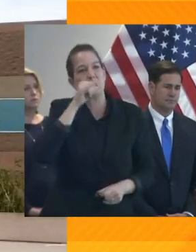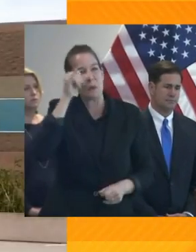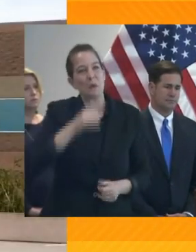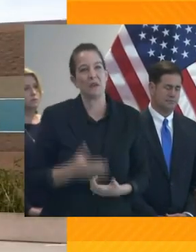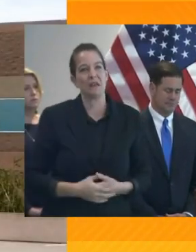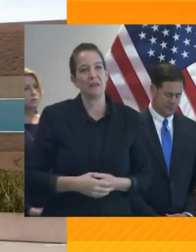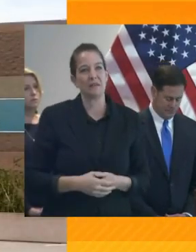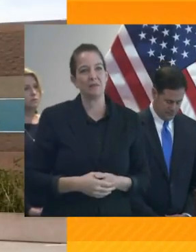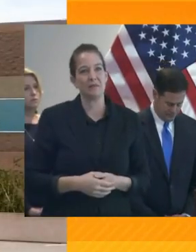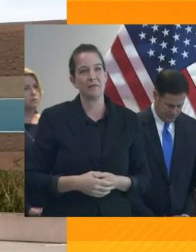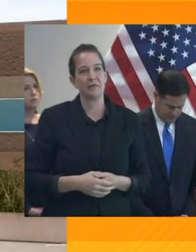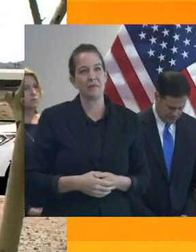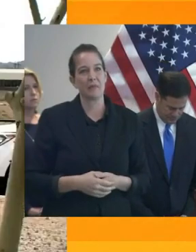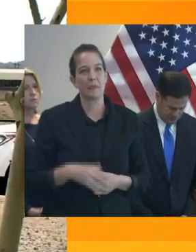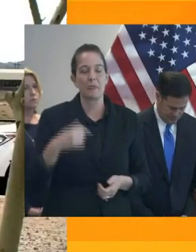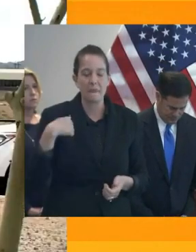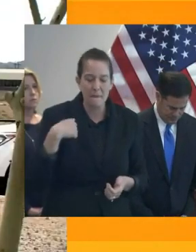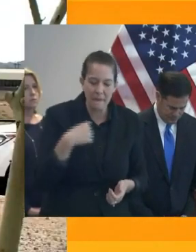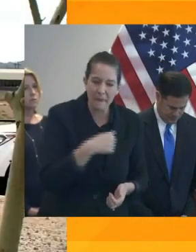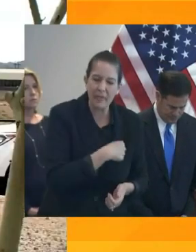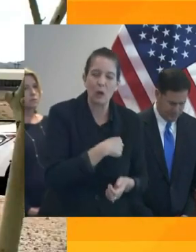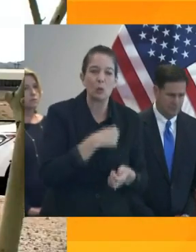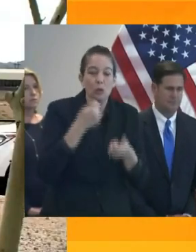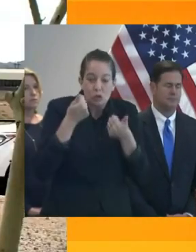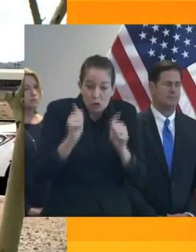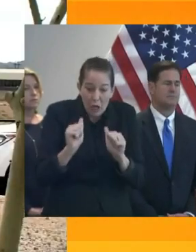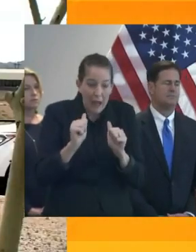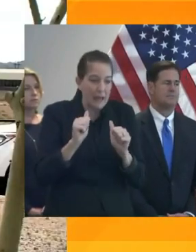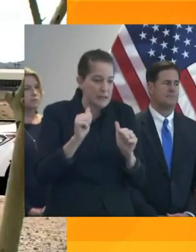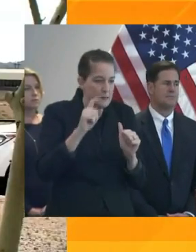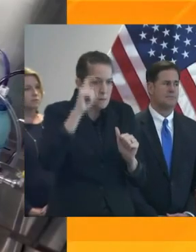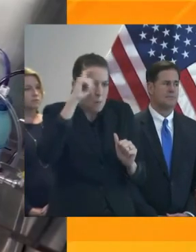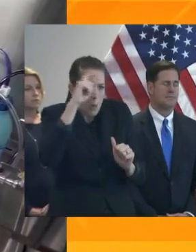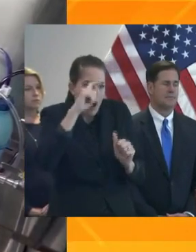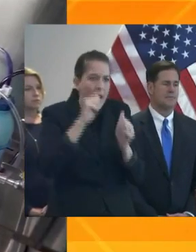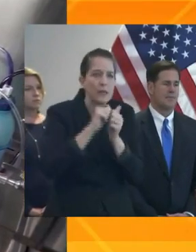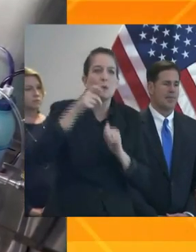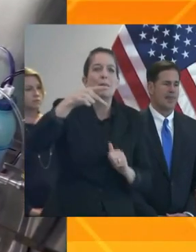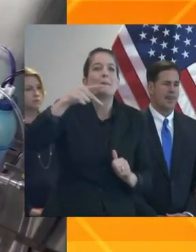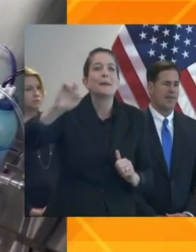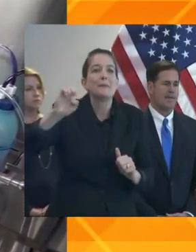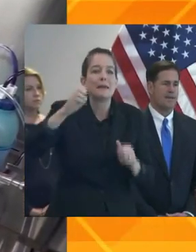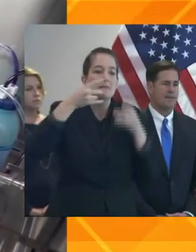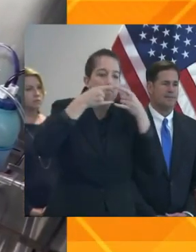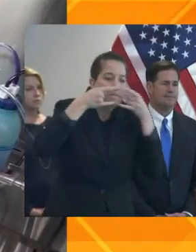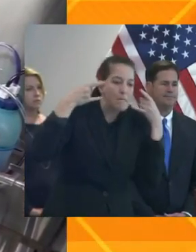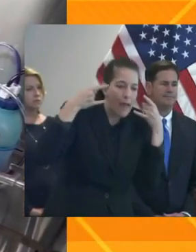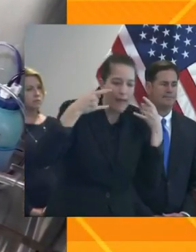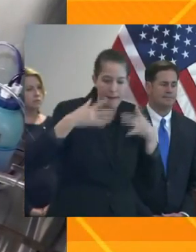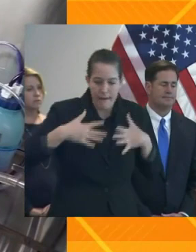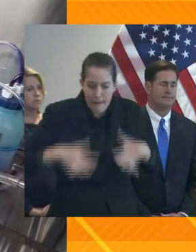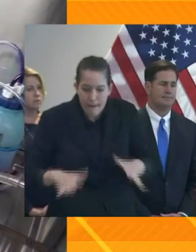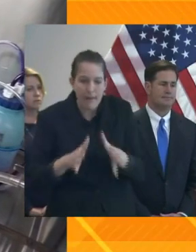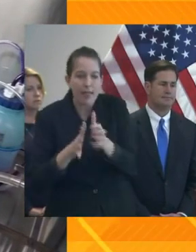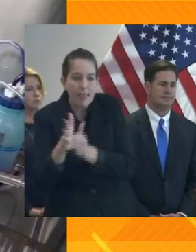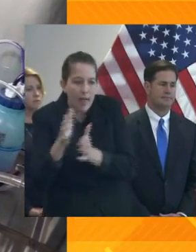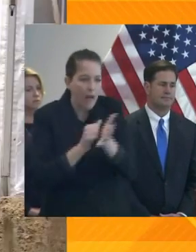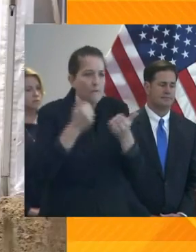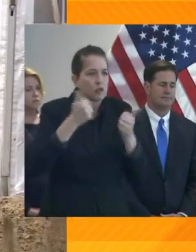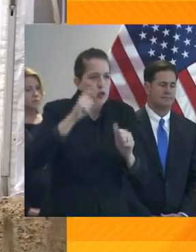steps to preserve critical PPE supplies and add beds necessary to accommodate our worst scenario